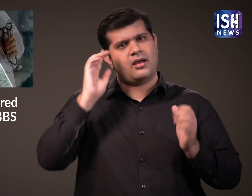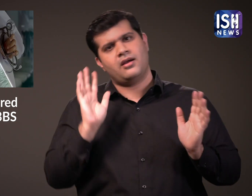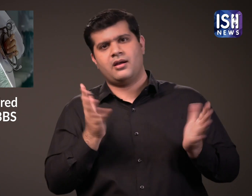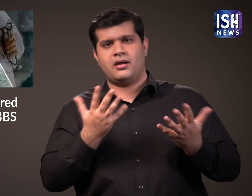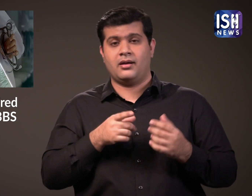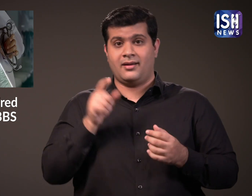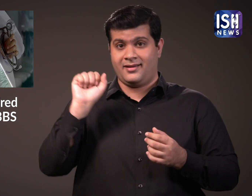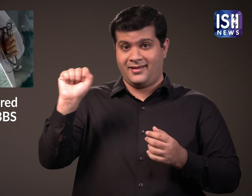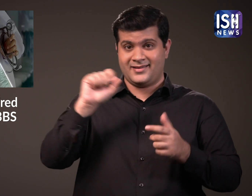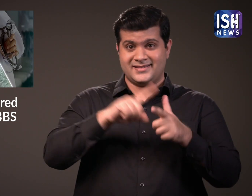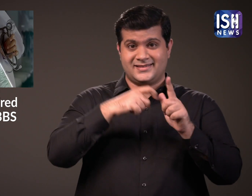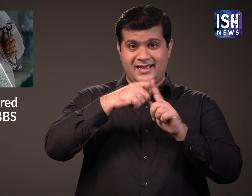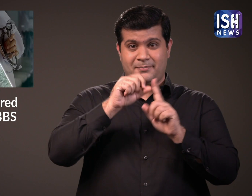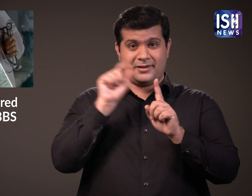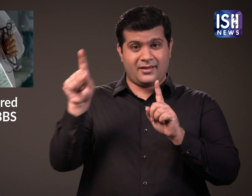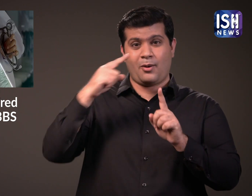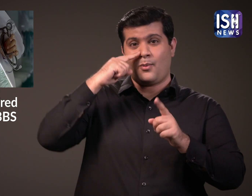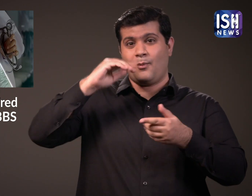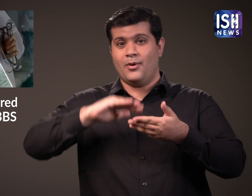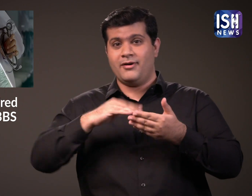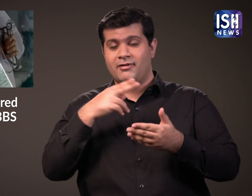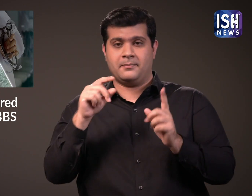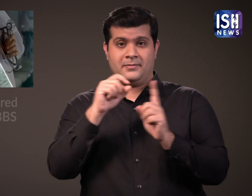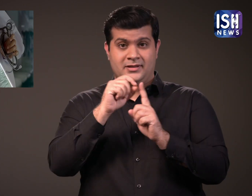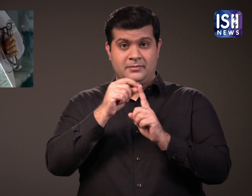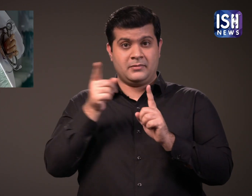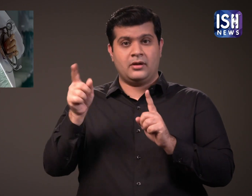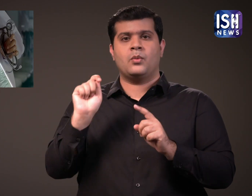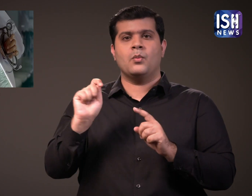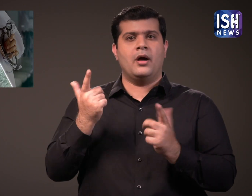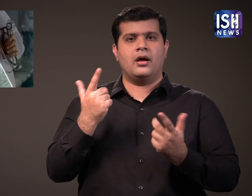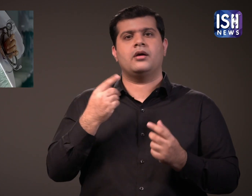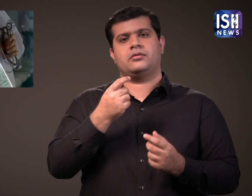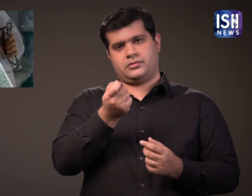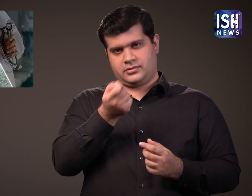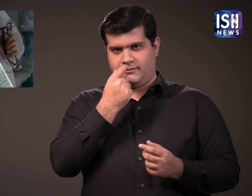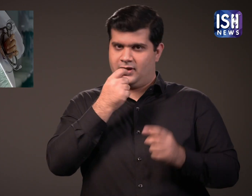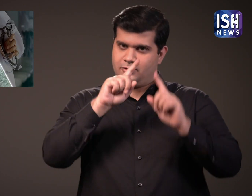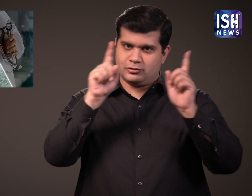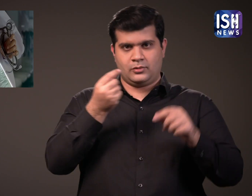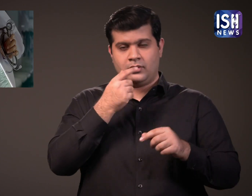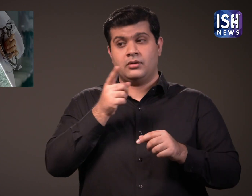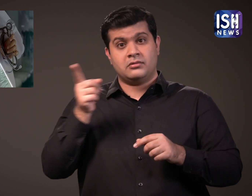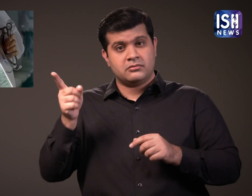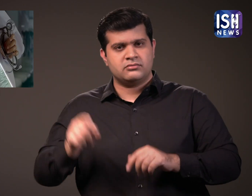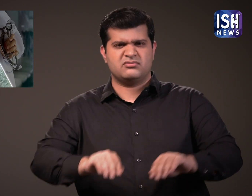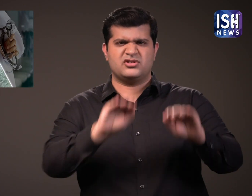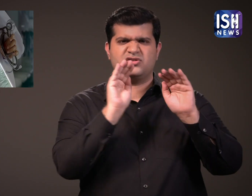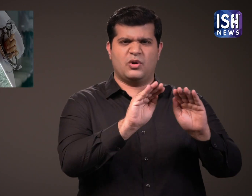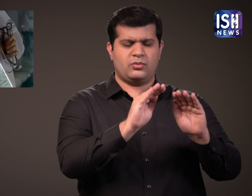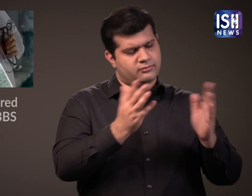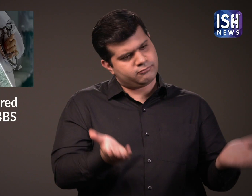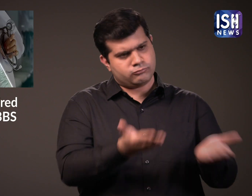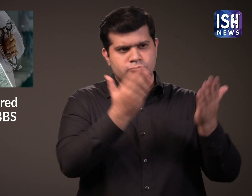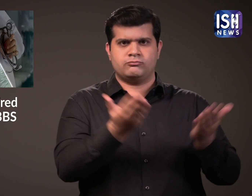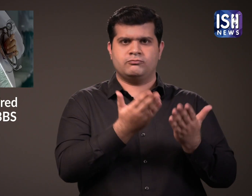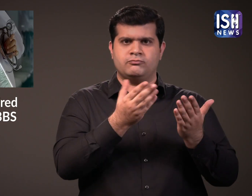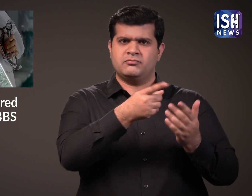Pradhan's wife, Pratibha, who is a pharmacist, encouraged him to fulfil his dream and not bother about his